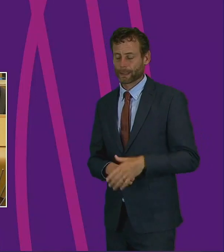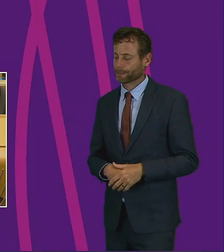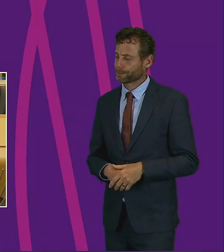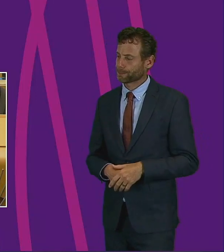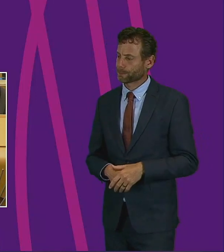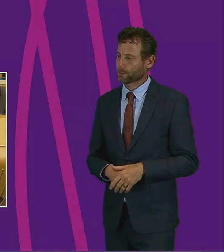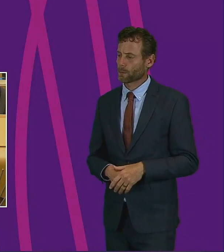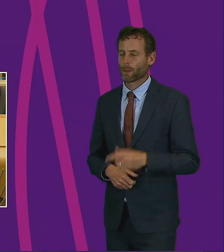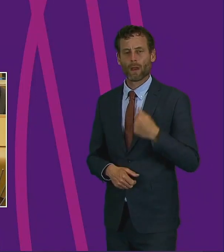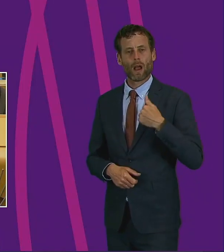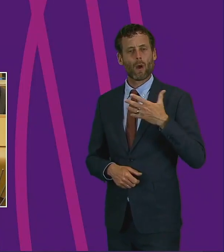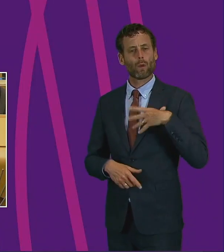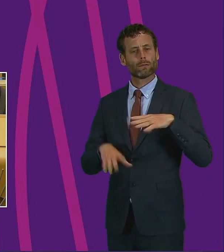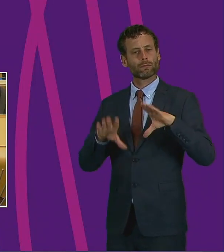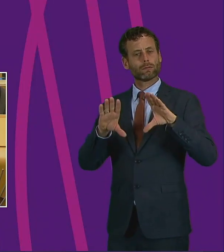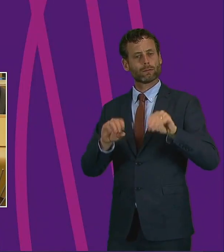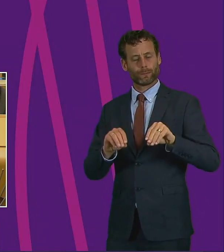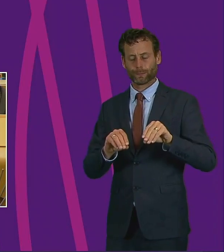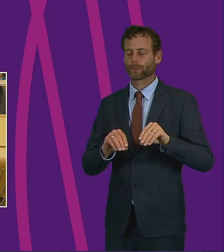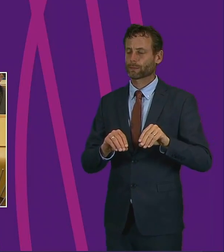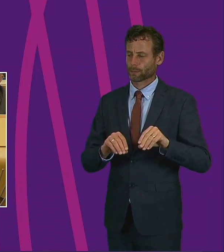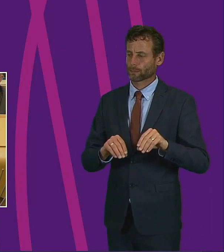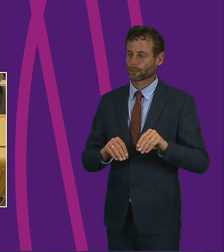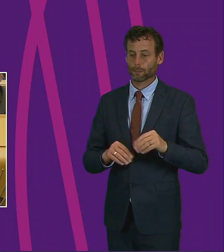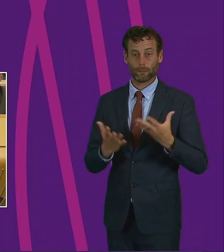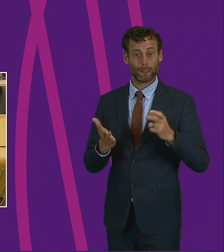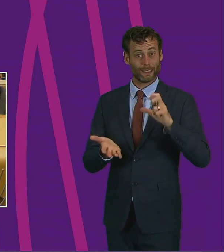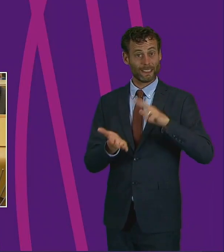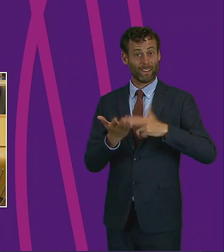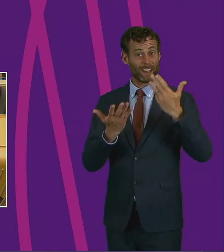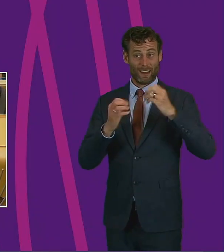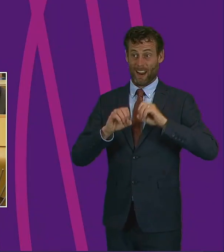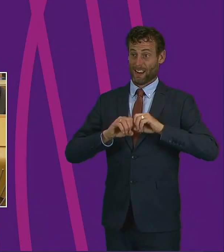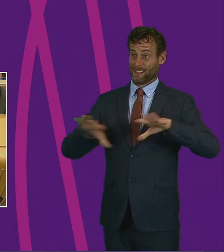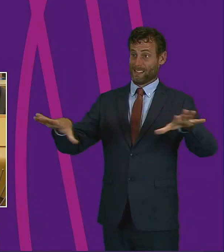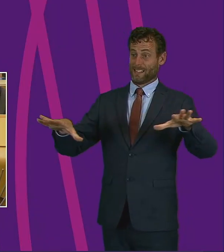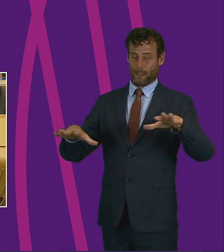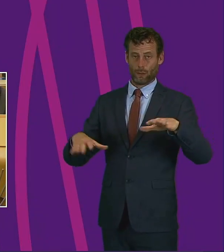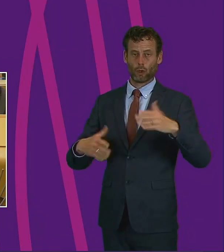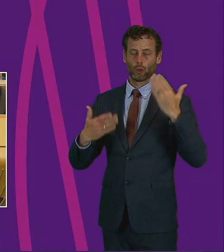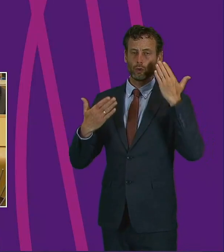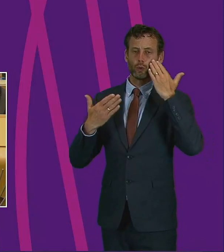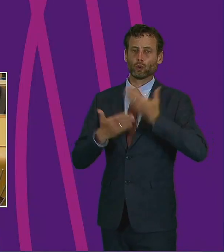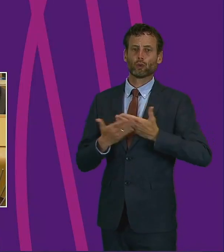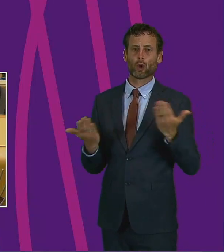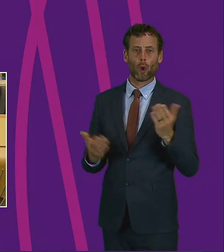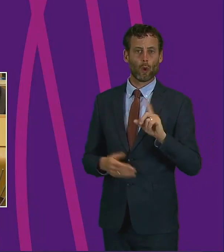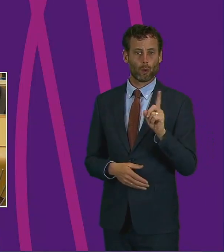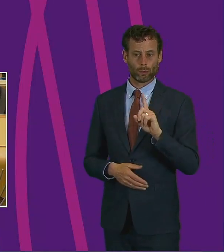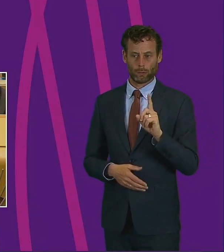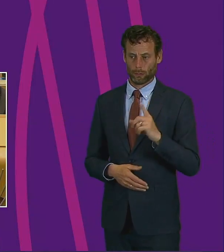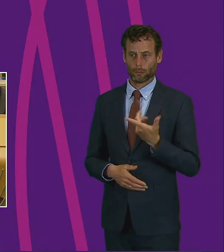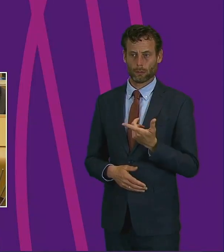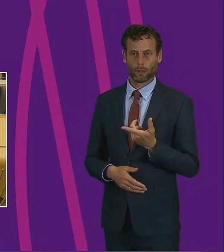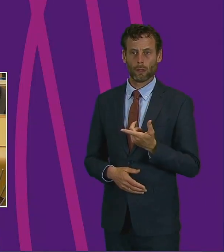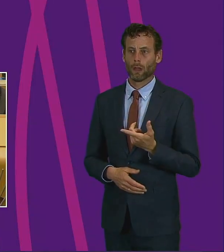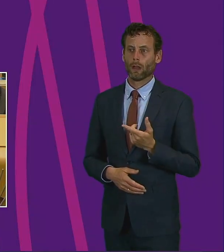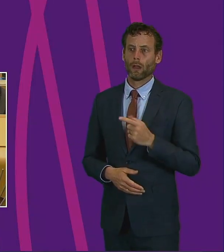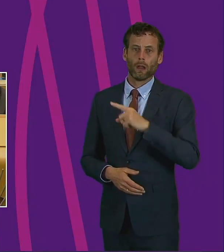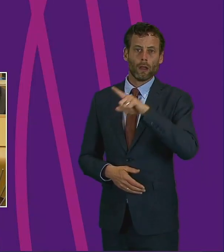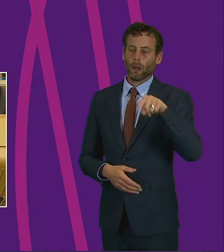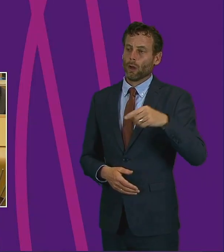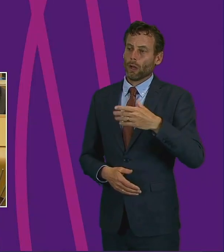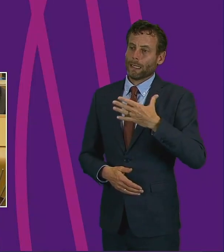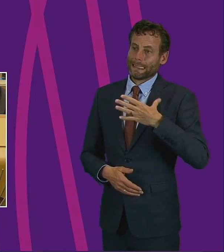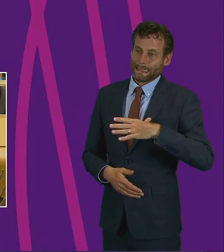want to end with this point, the current COVID-19 outbreak has also exposed the shortcomings of the welfare system, including key